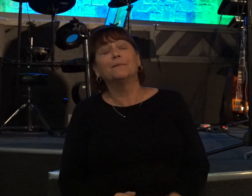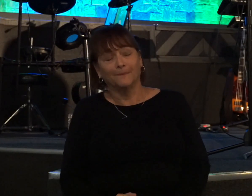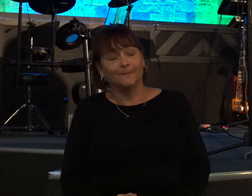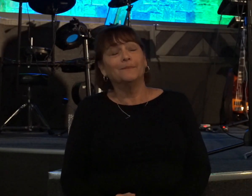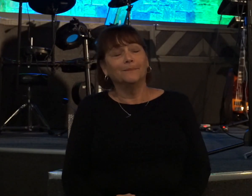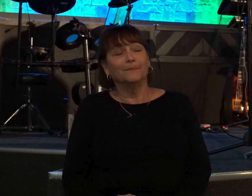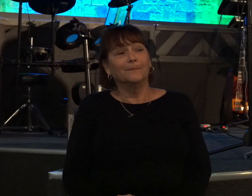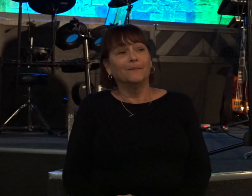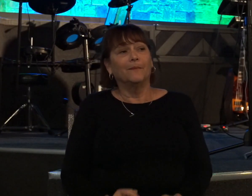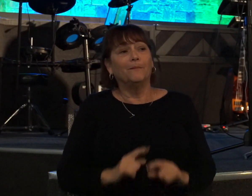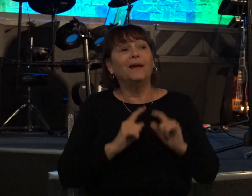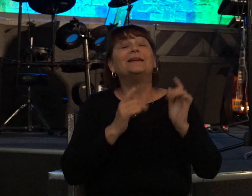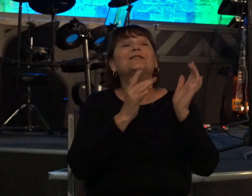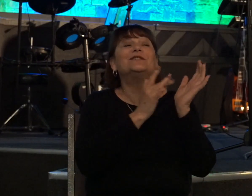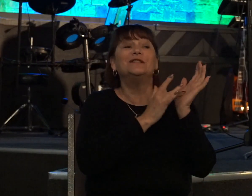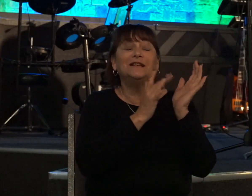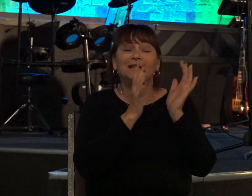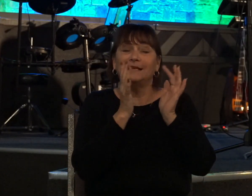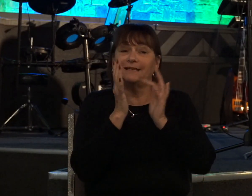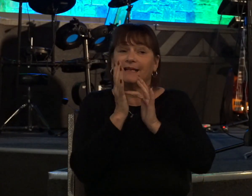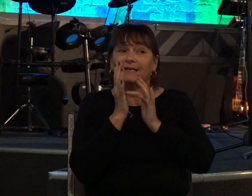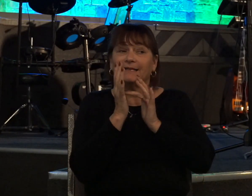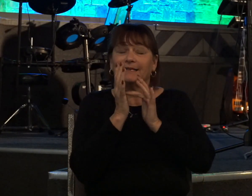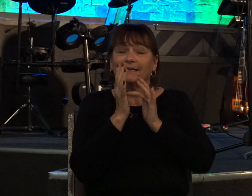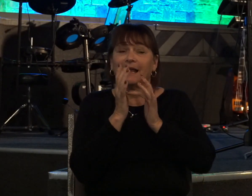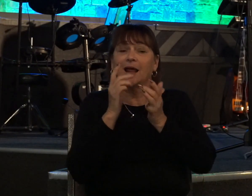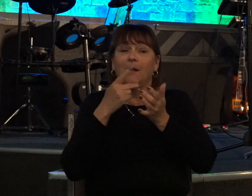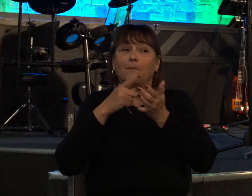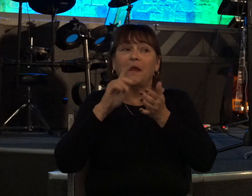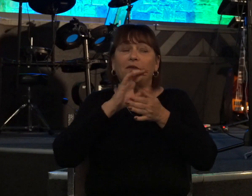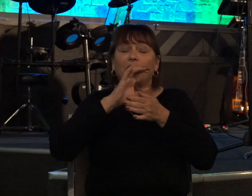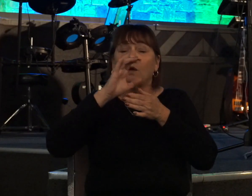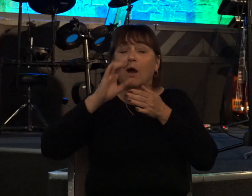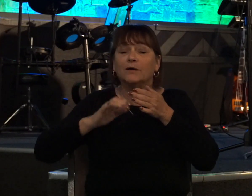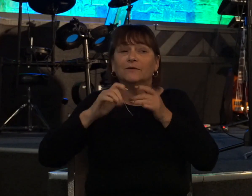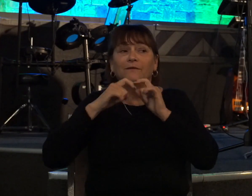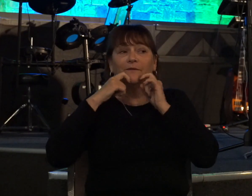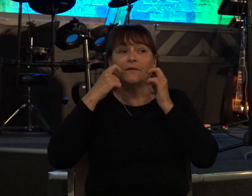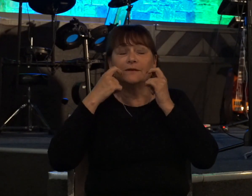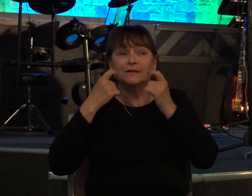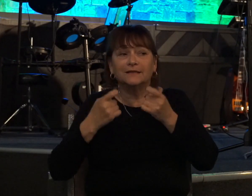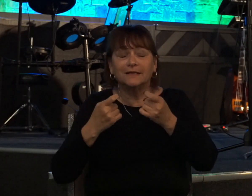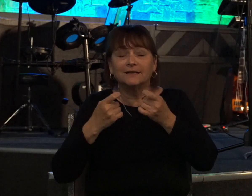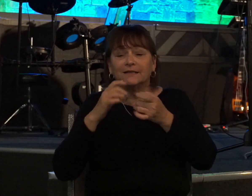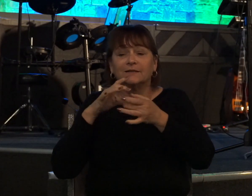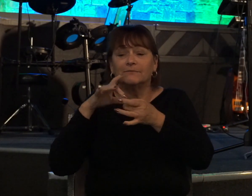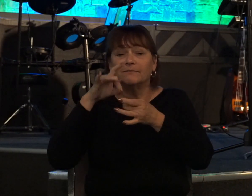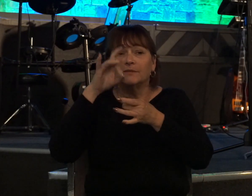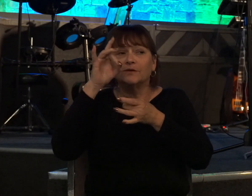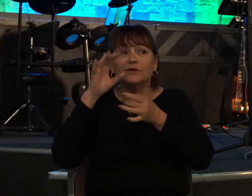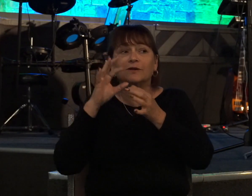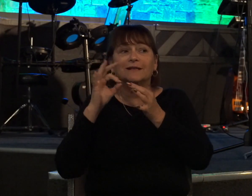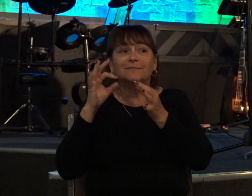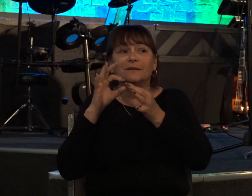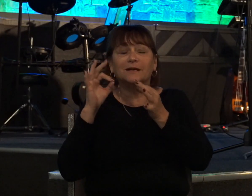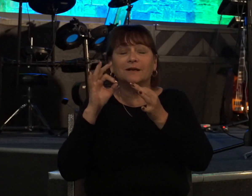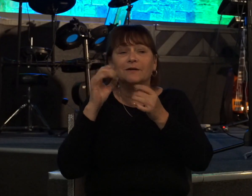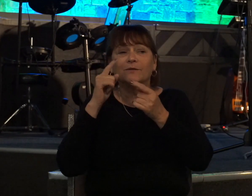but Jesus paid the consequences of our sins spiritually speaking which is far more